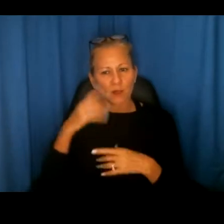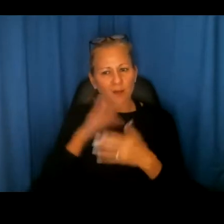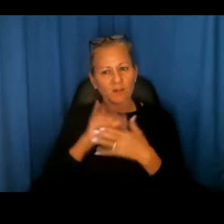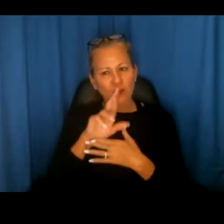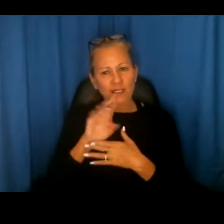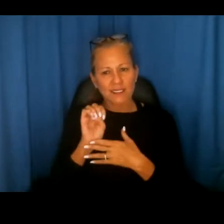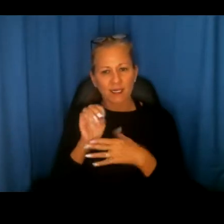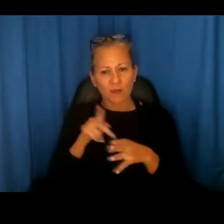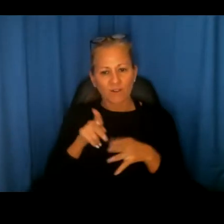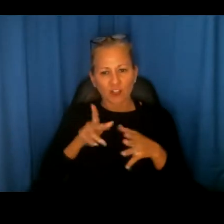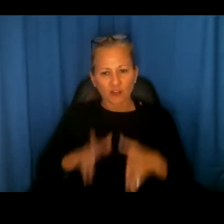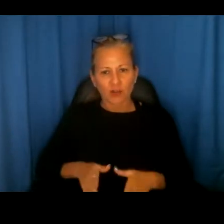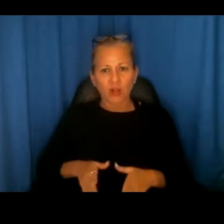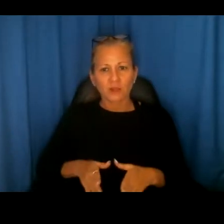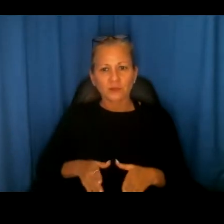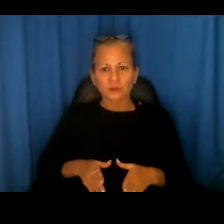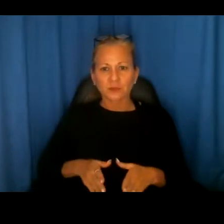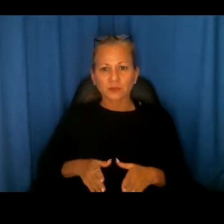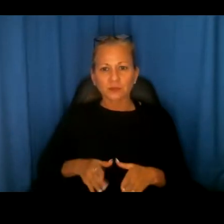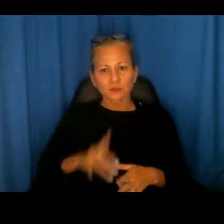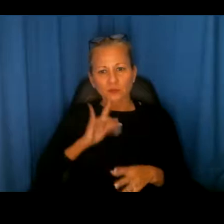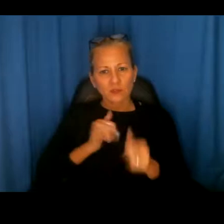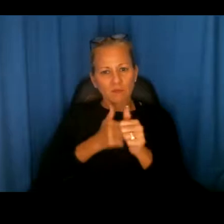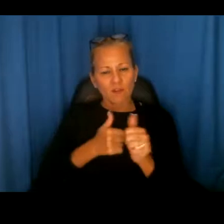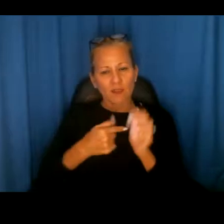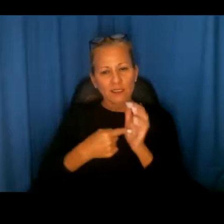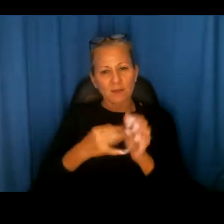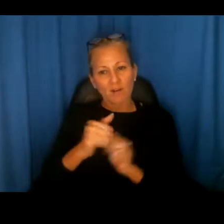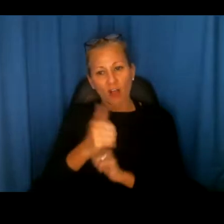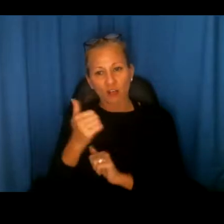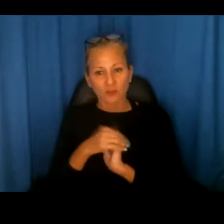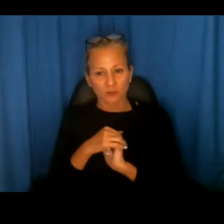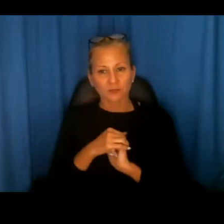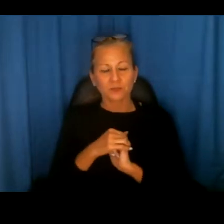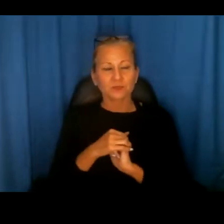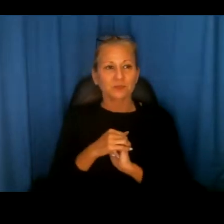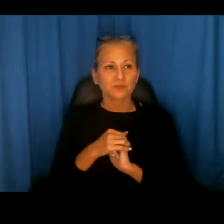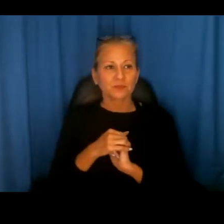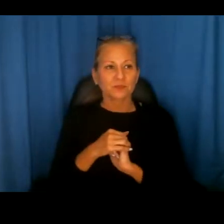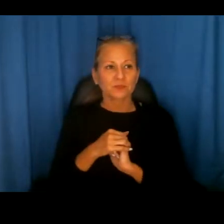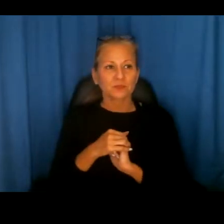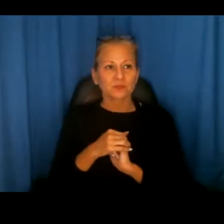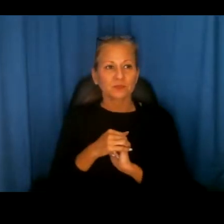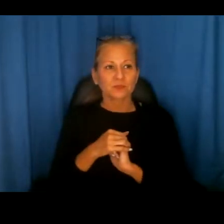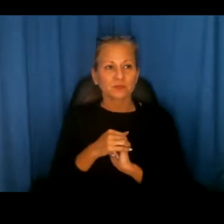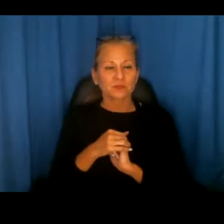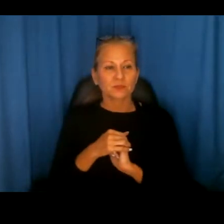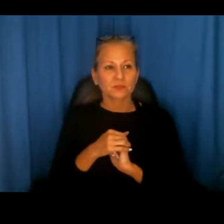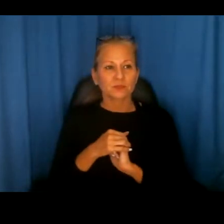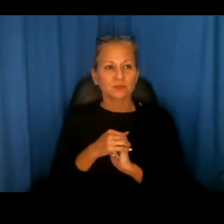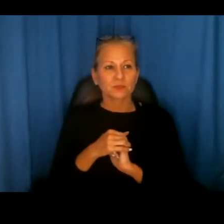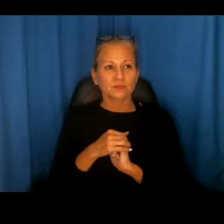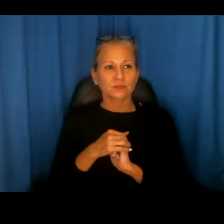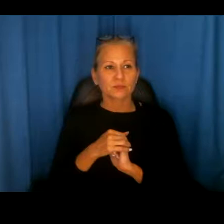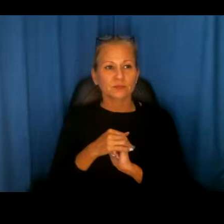professionals, um, follow the example of others and, uh, that, that is very helpful, uh, in our